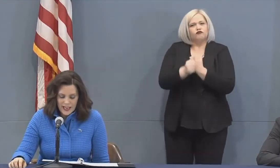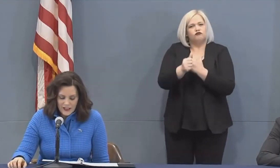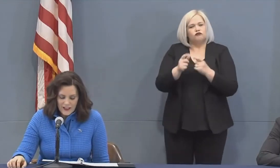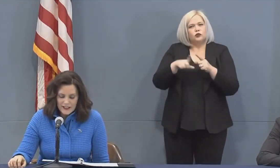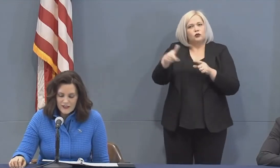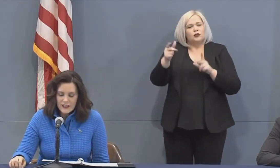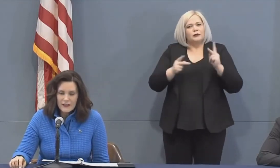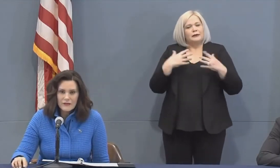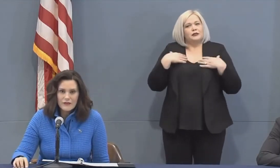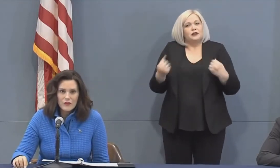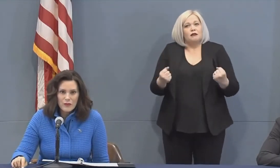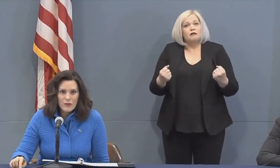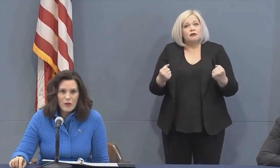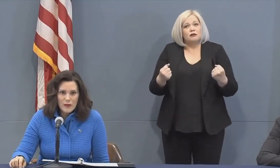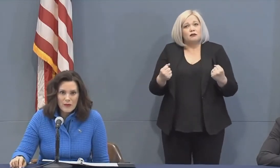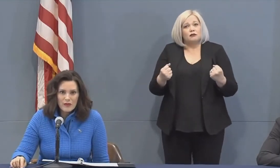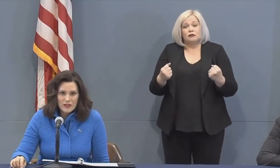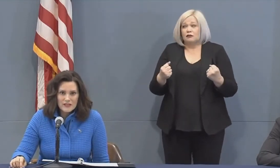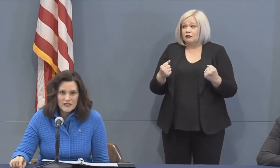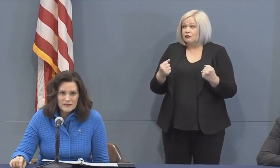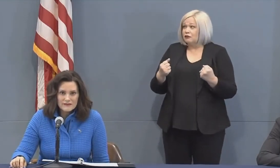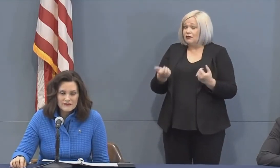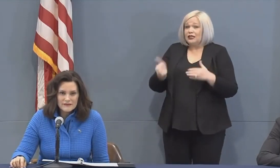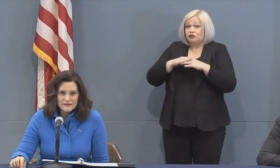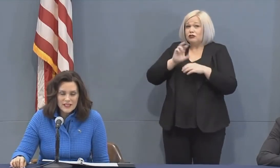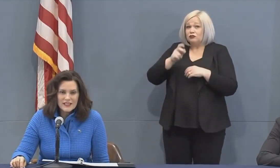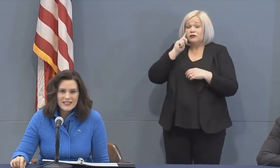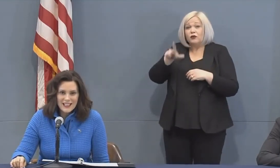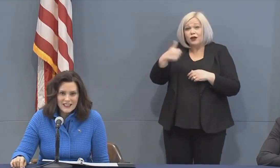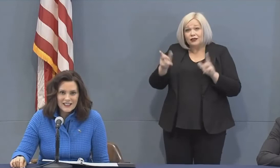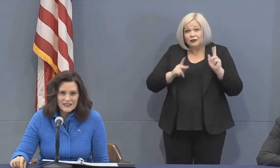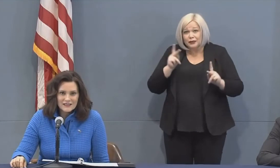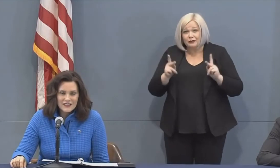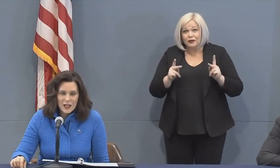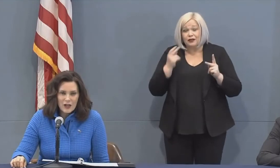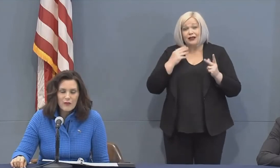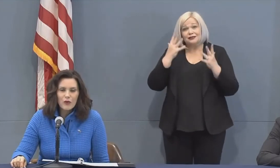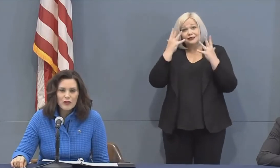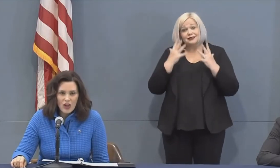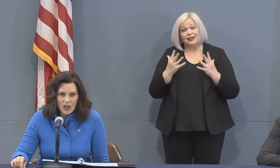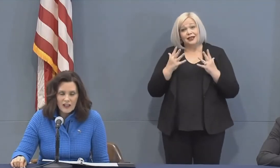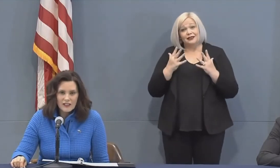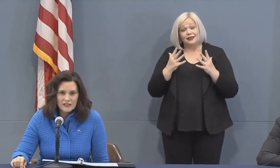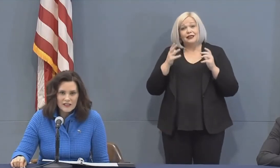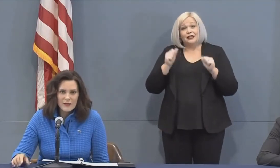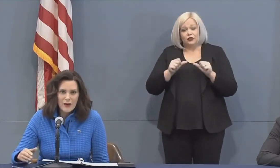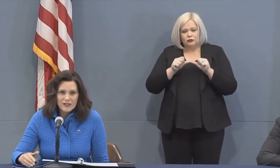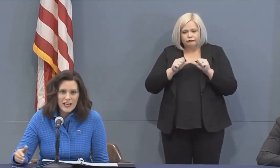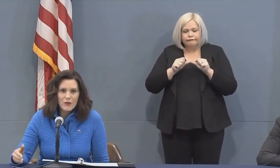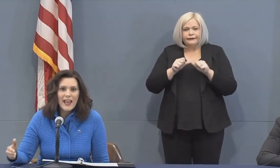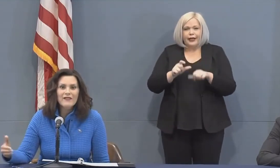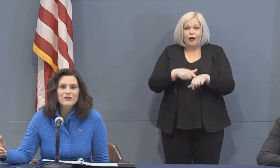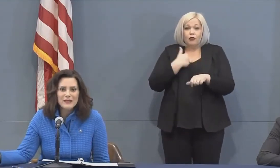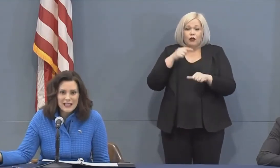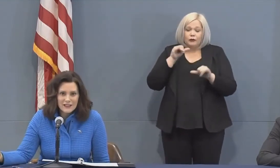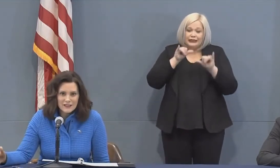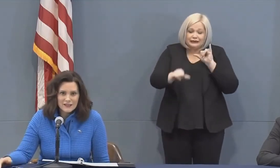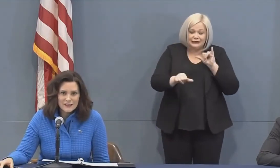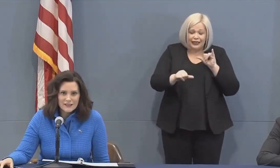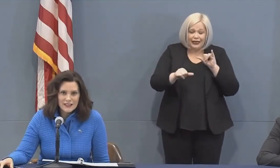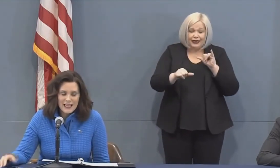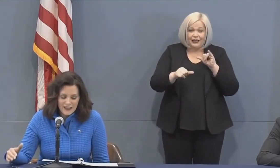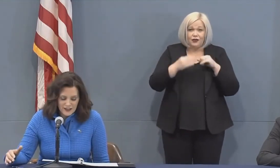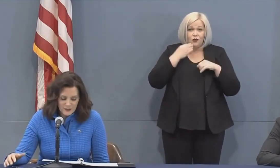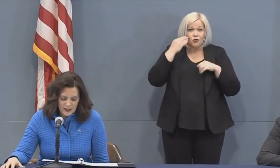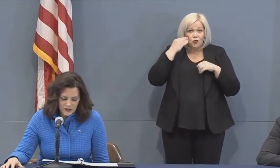This kind of activity will put more people at risk. And sadly, it could prolong the amount of time we have to be